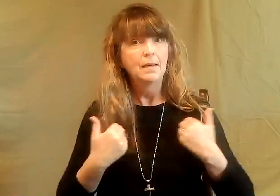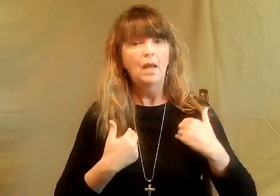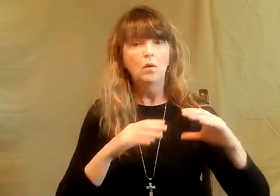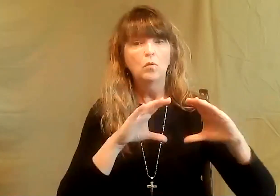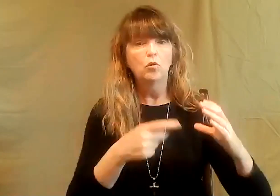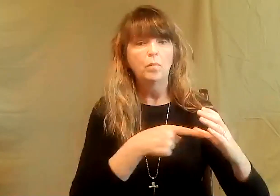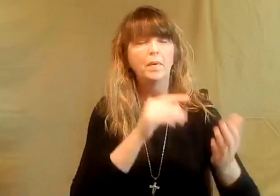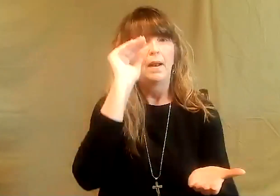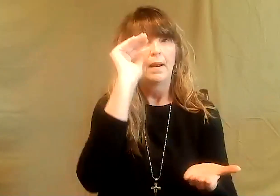older.